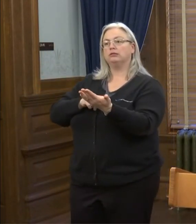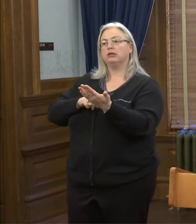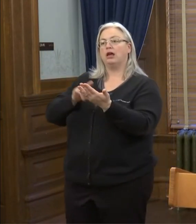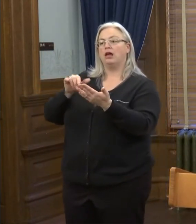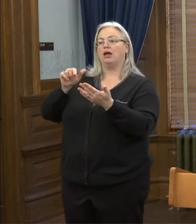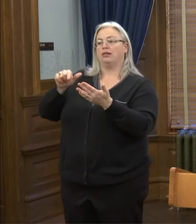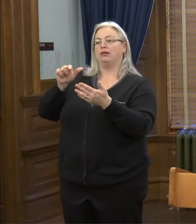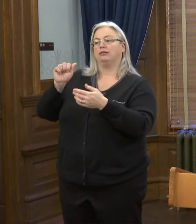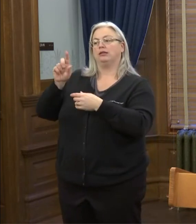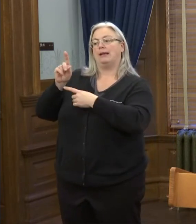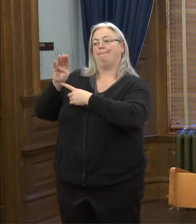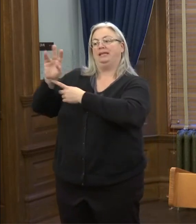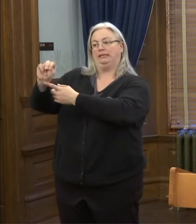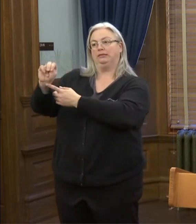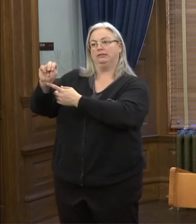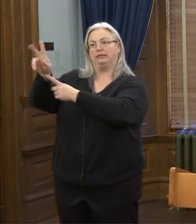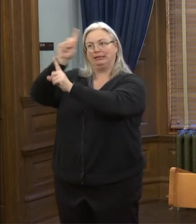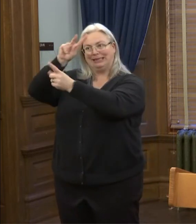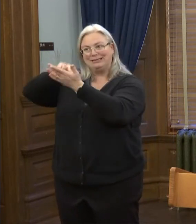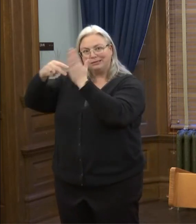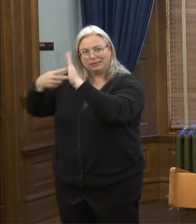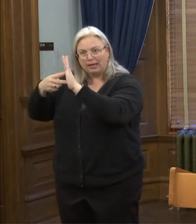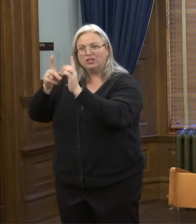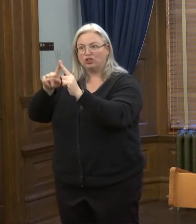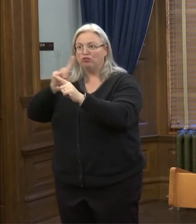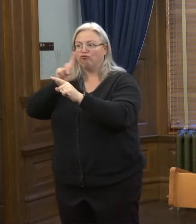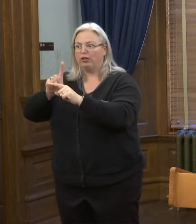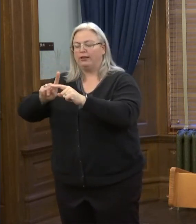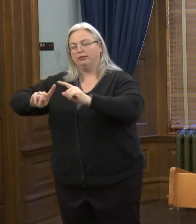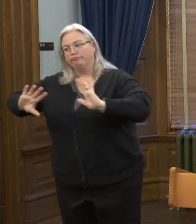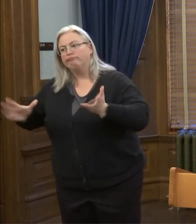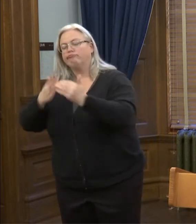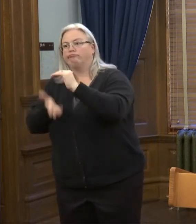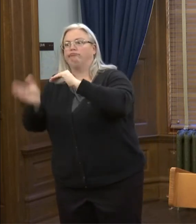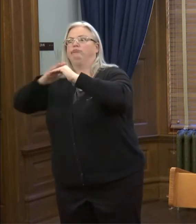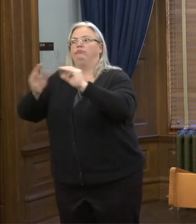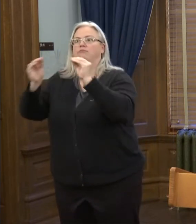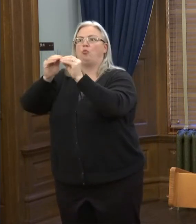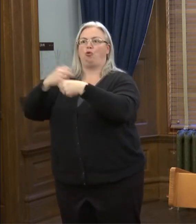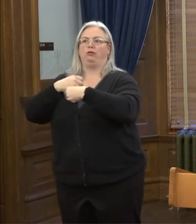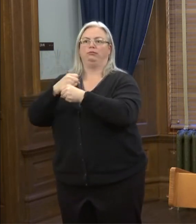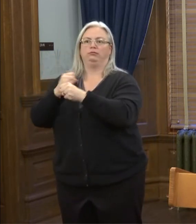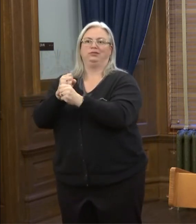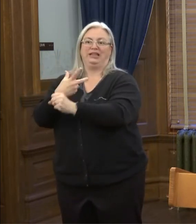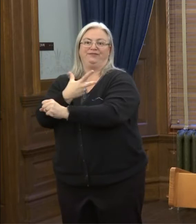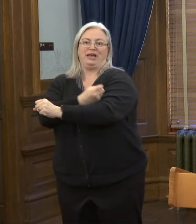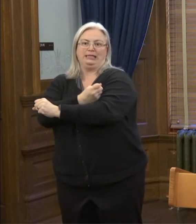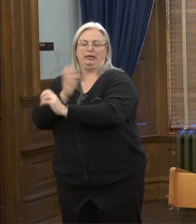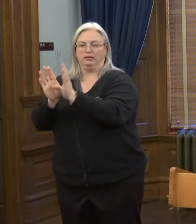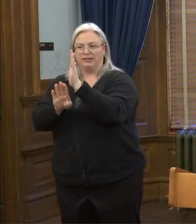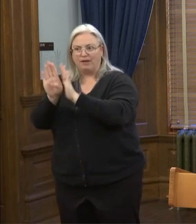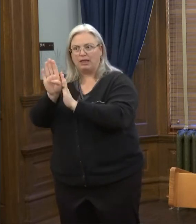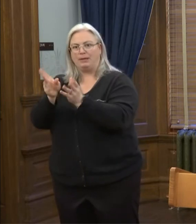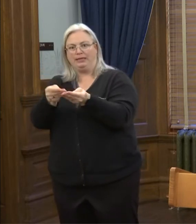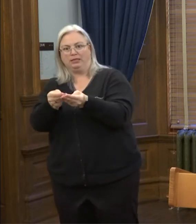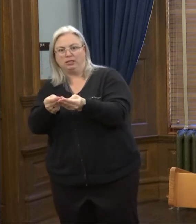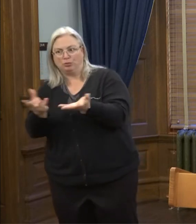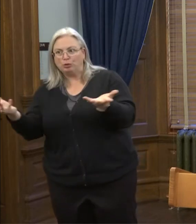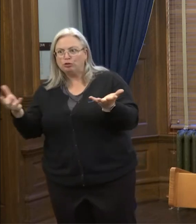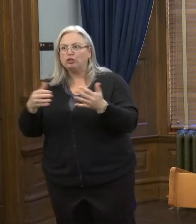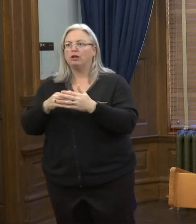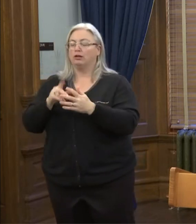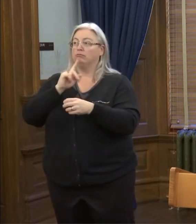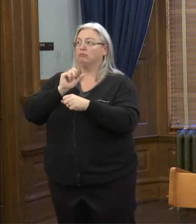administration's, uh, intent to really ramp up, uh, vaccination, uh, development and distribution. Um,